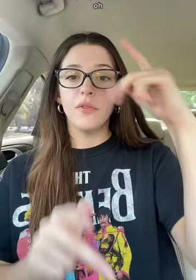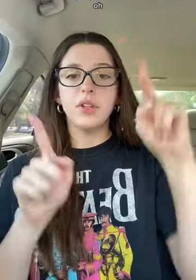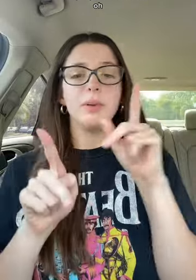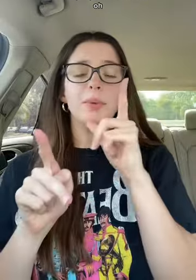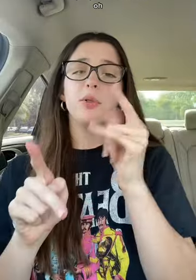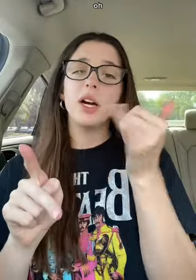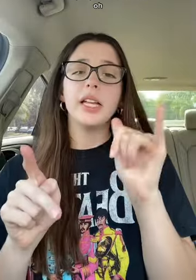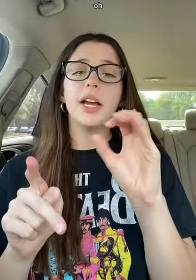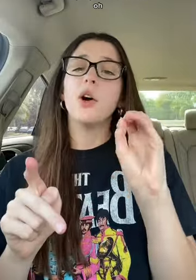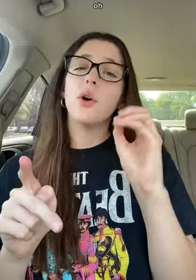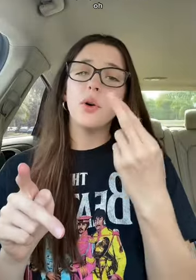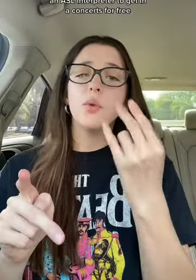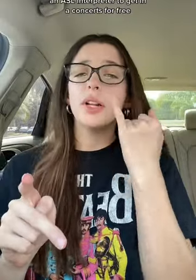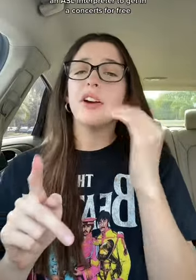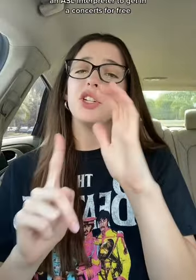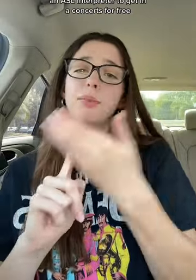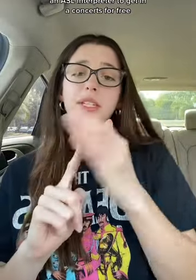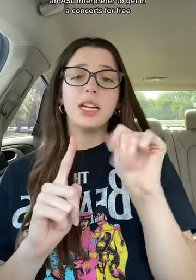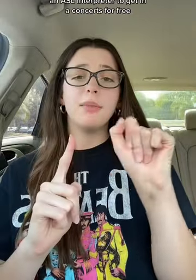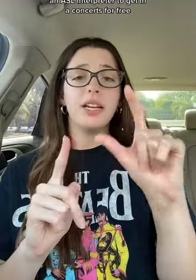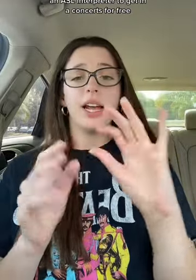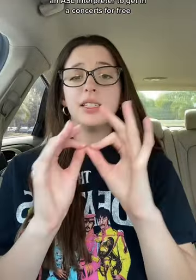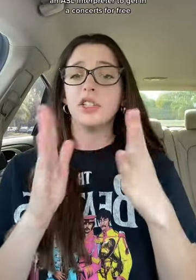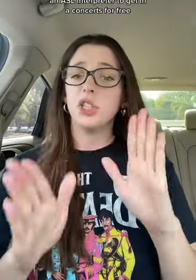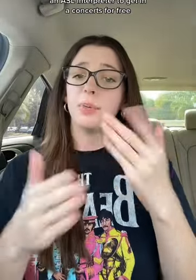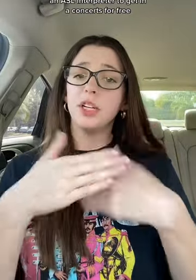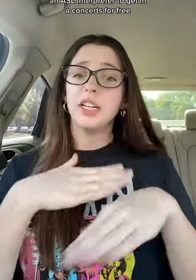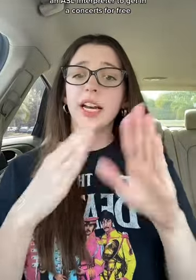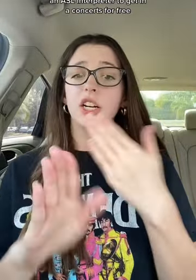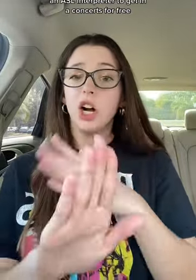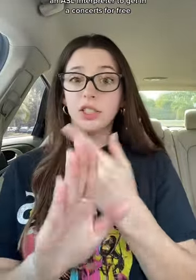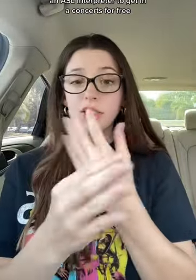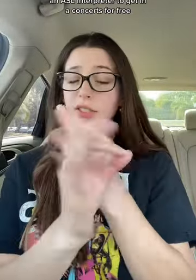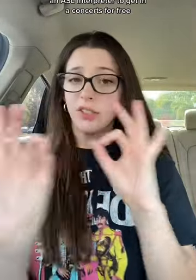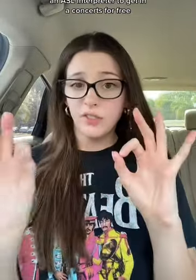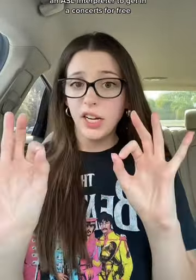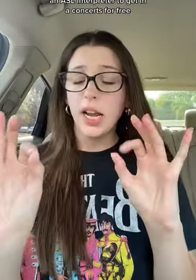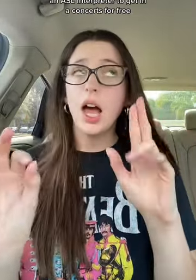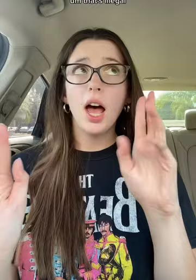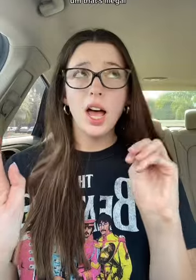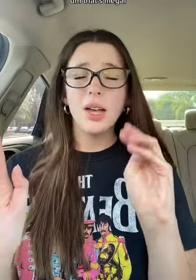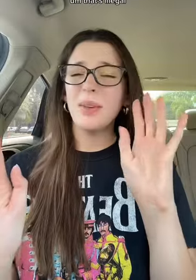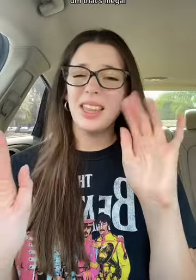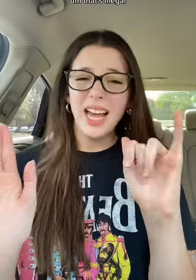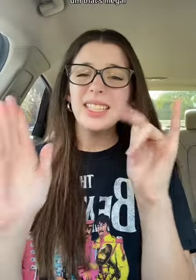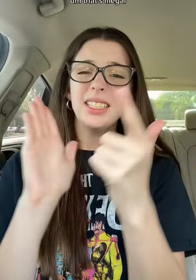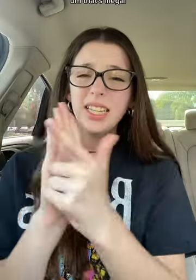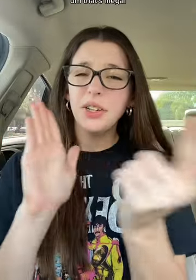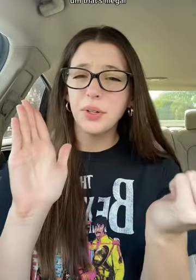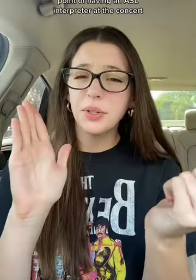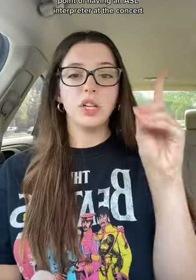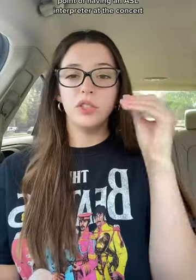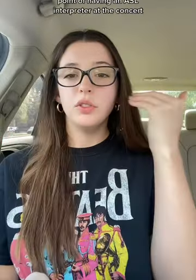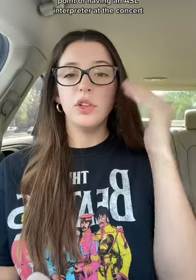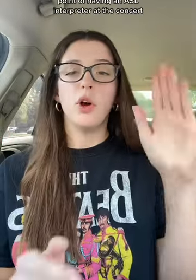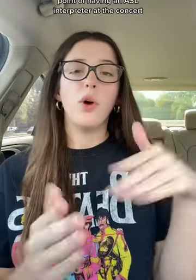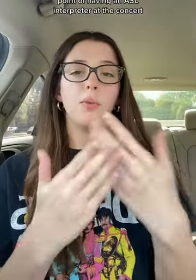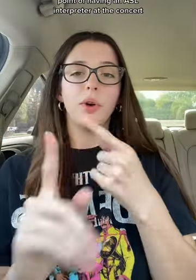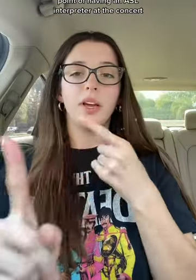For the people who are like, oh, what if I just pretend to be an ASL interpreter to get into concerts for free? Um, that's illegal. Y'all do know the whole point of